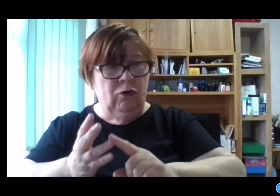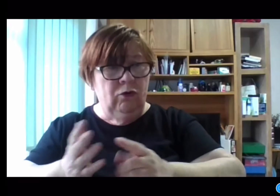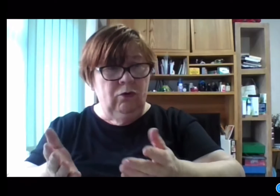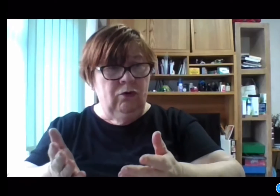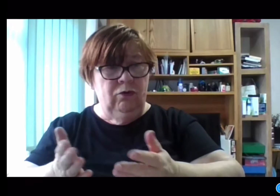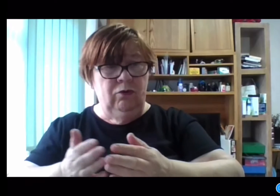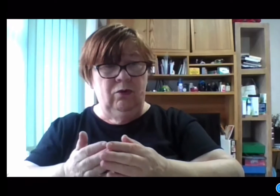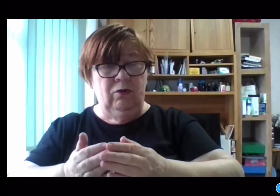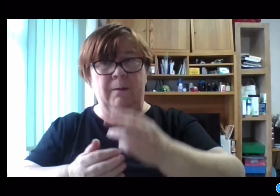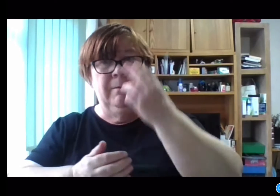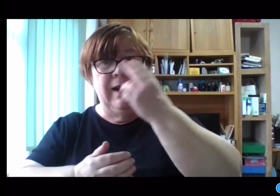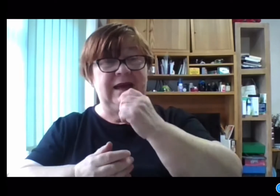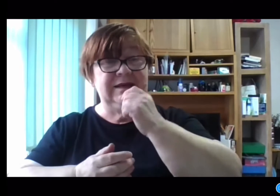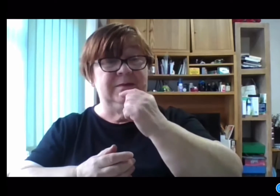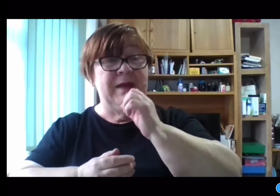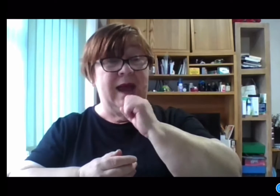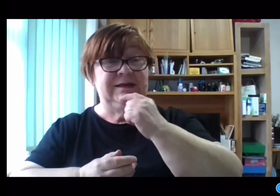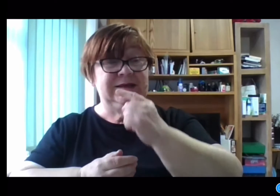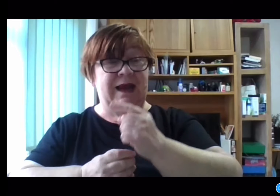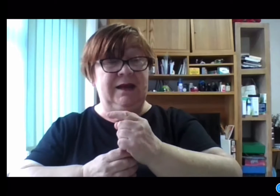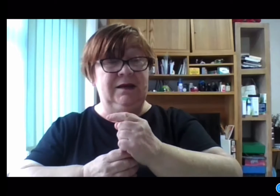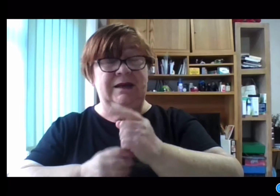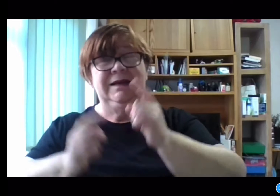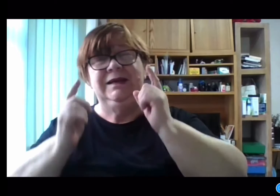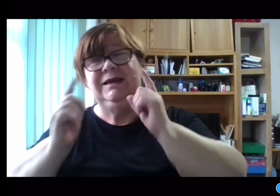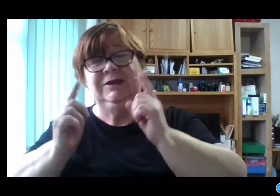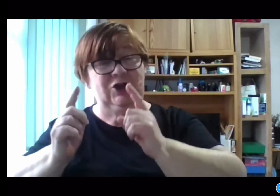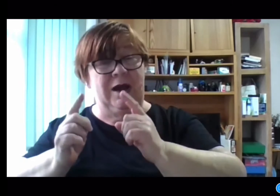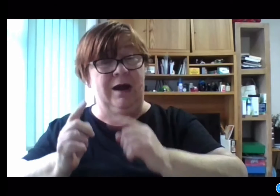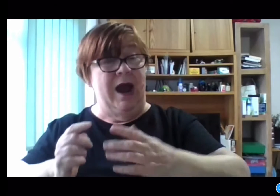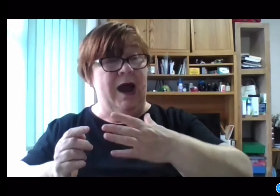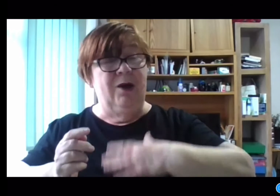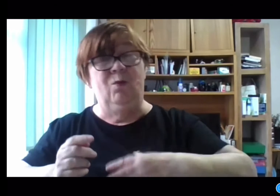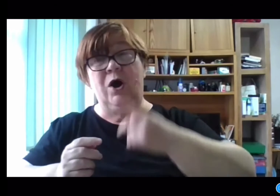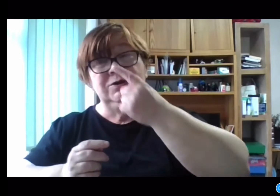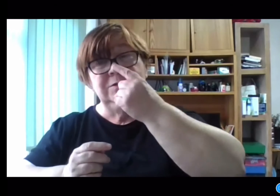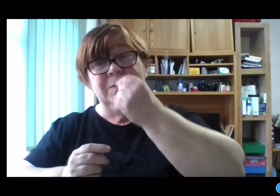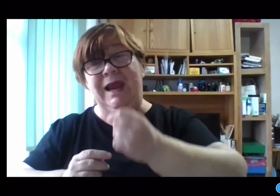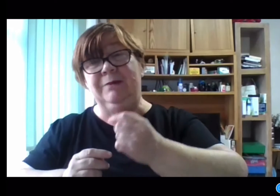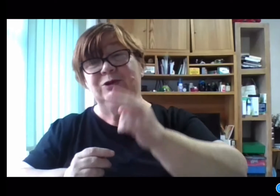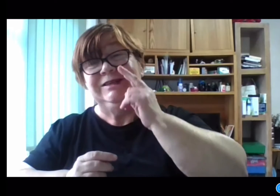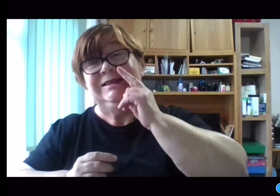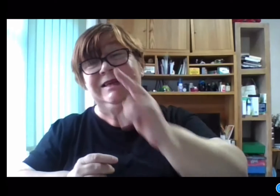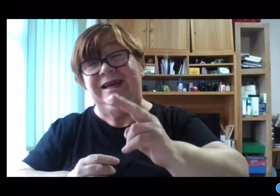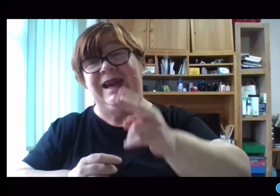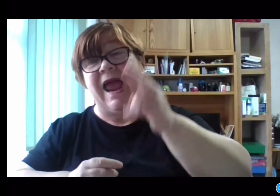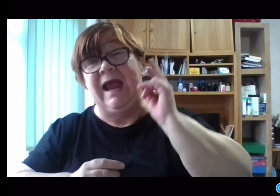want from me to do? What do you want me to do? The blind man said, teacher, I want to see again.